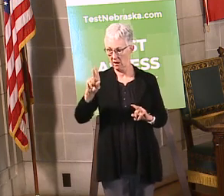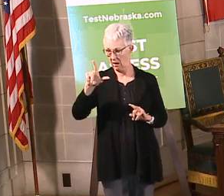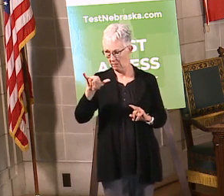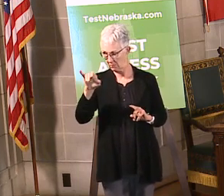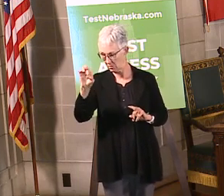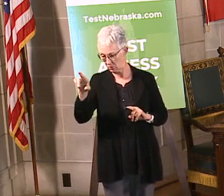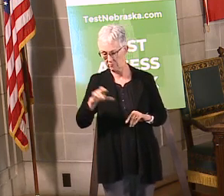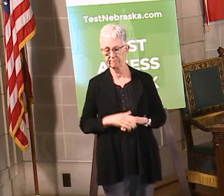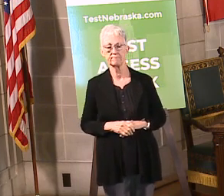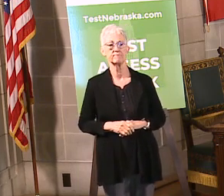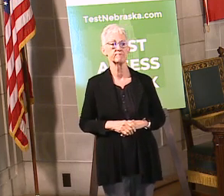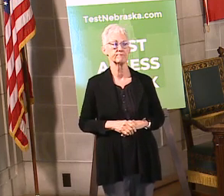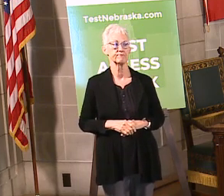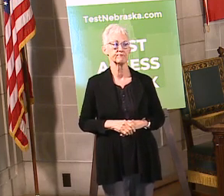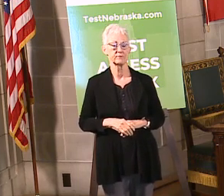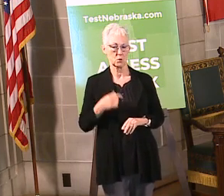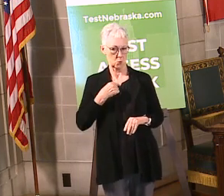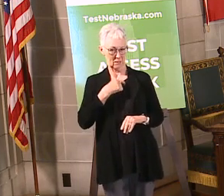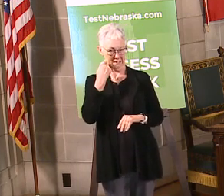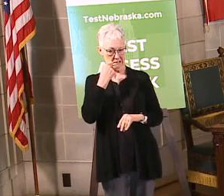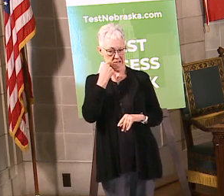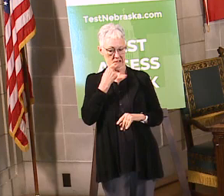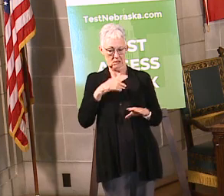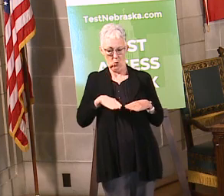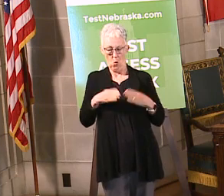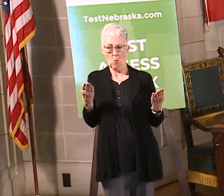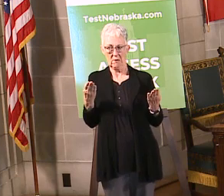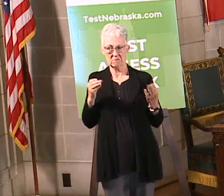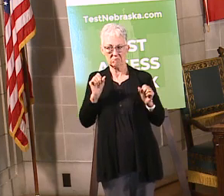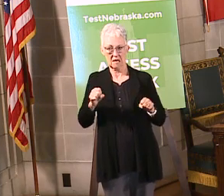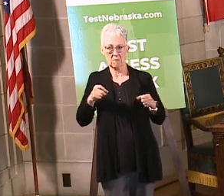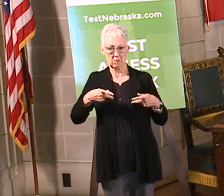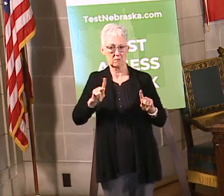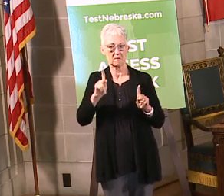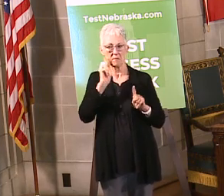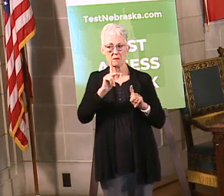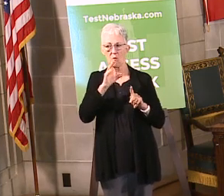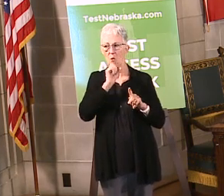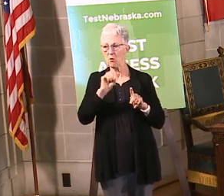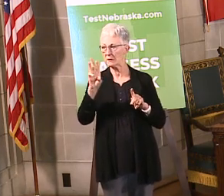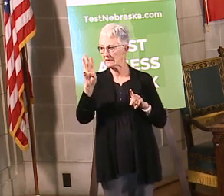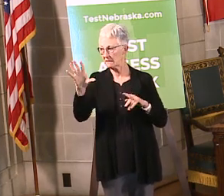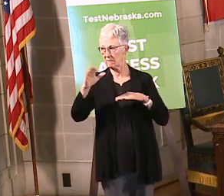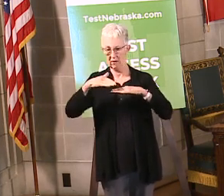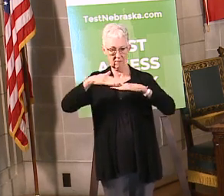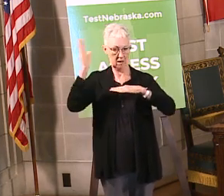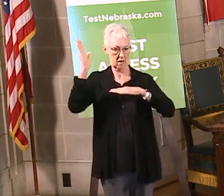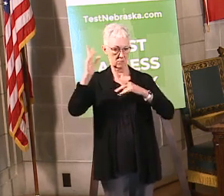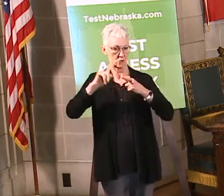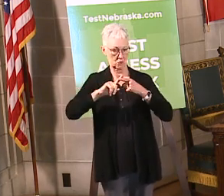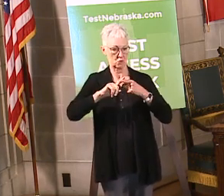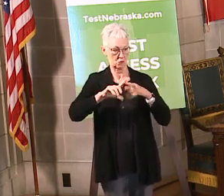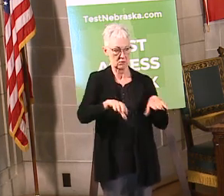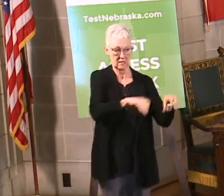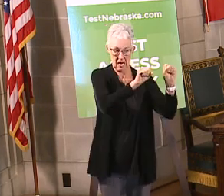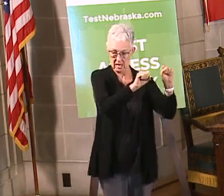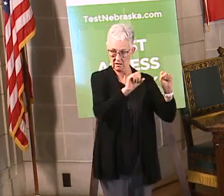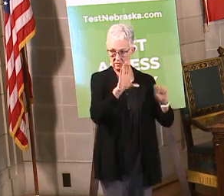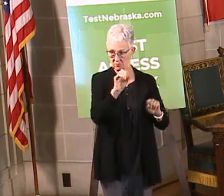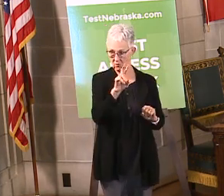include people 65 or older, and so we had a lot of people who tried to sign up for that. I'd ask folks to continue to just be patient with us.